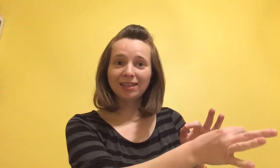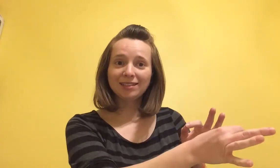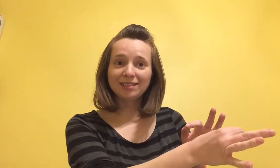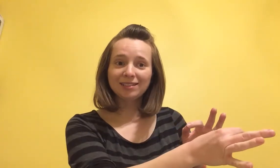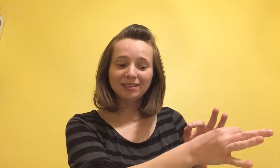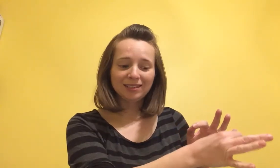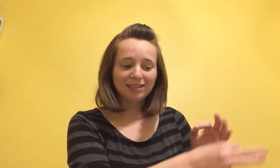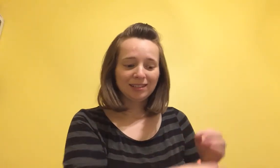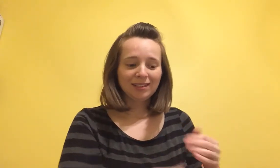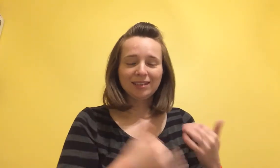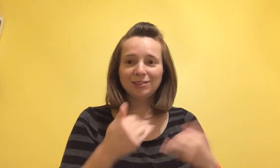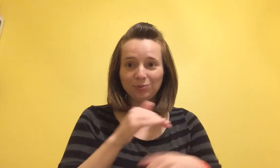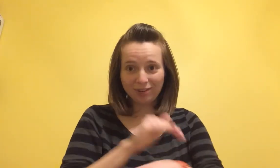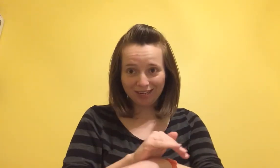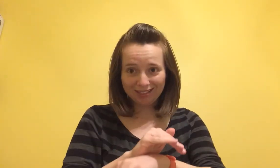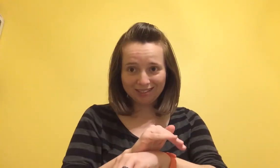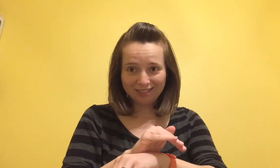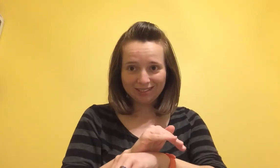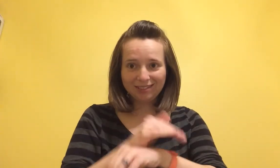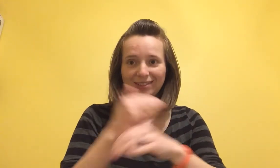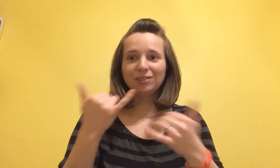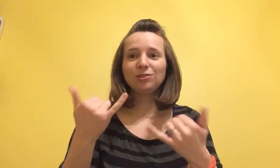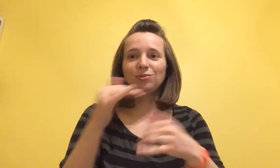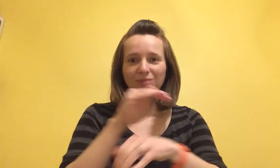tonight tonight